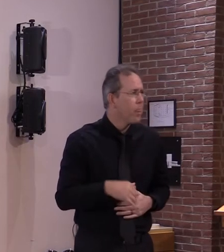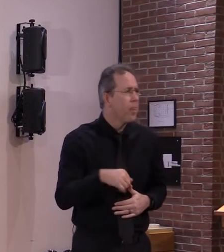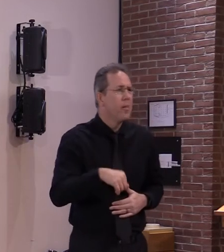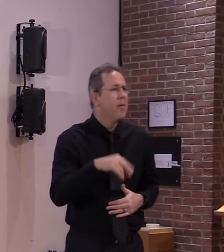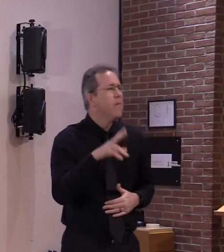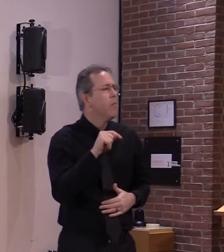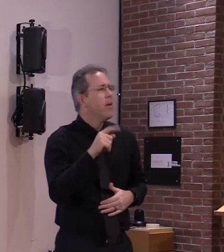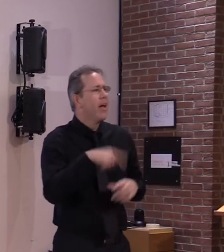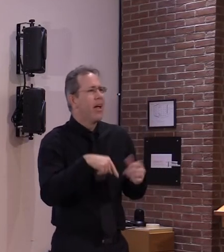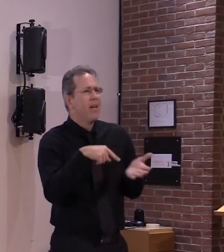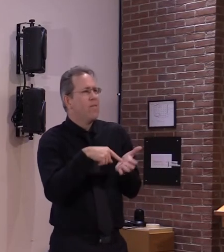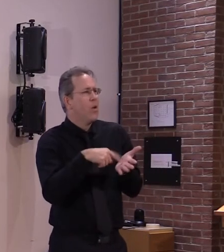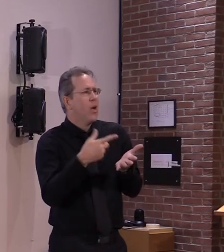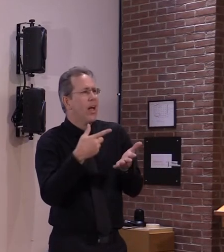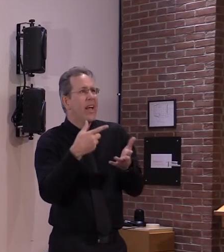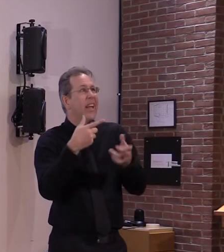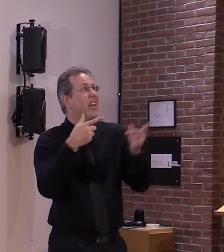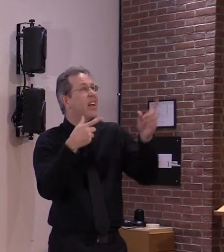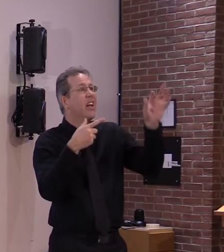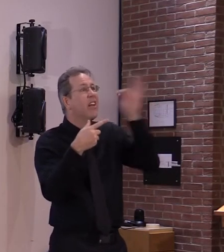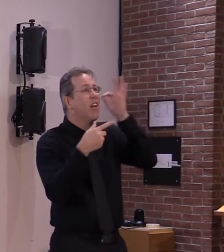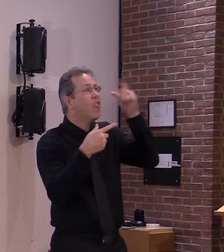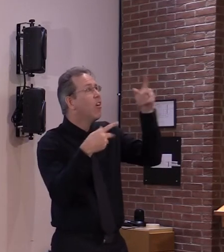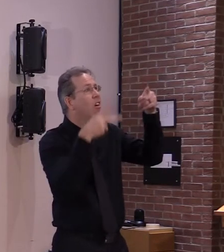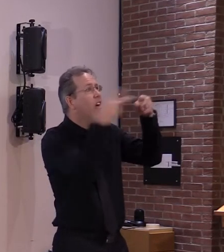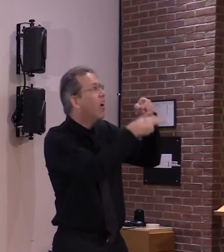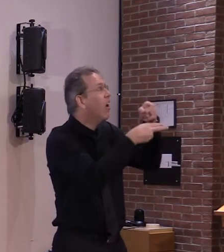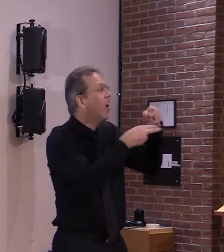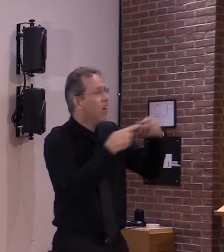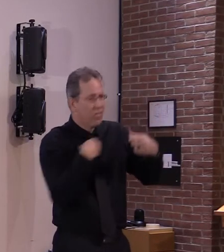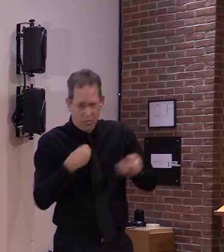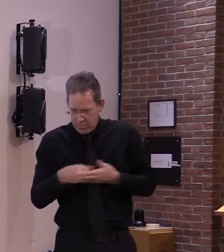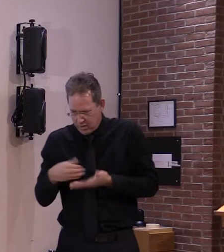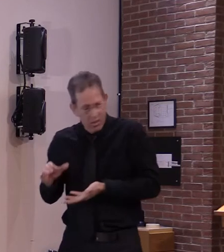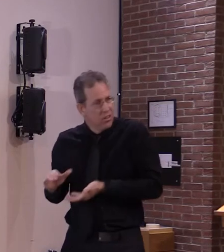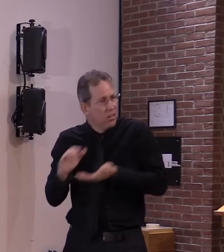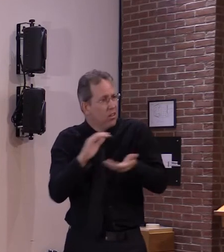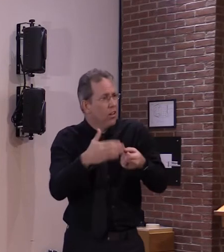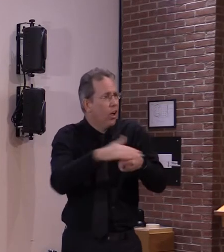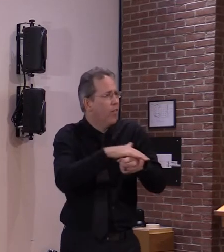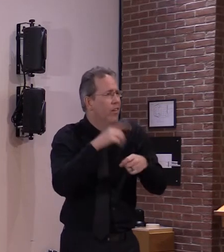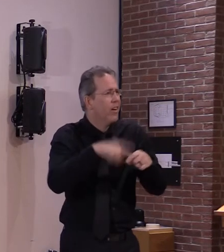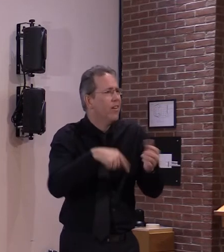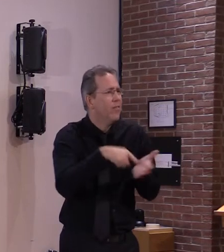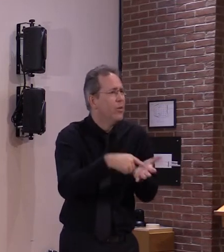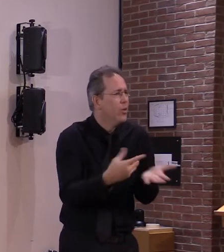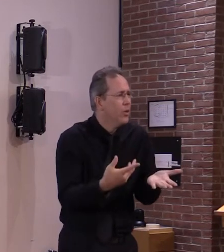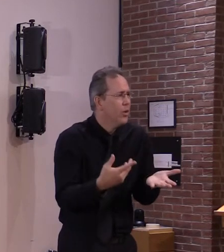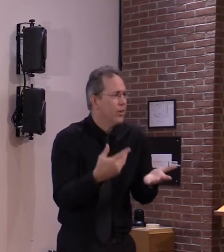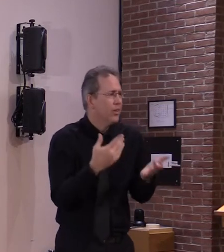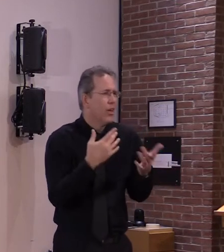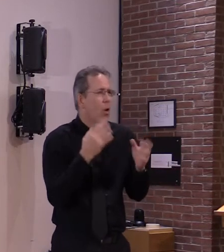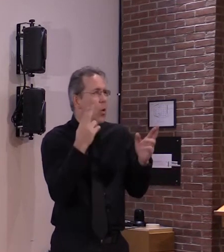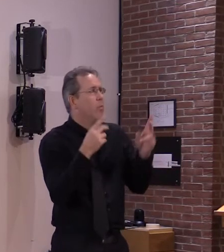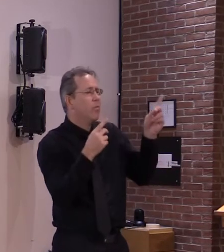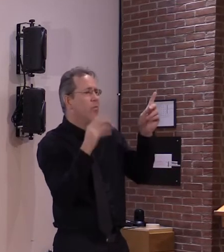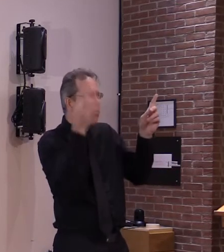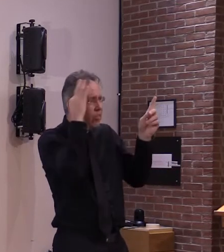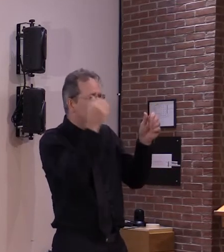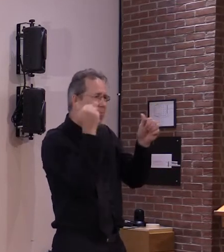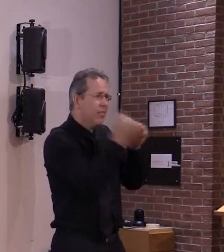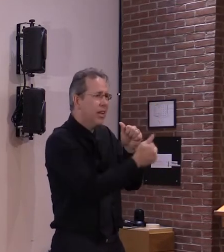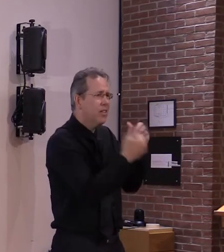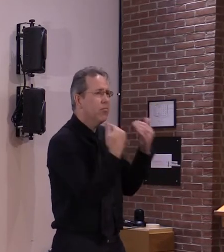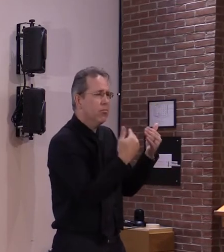in time so we need them to act we need them to act on that issue but uh secondary to that the the